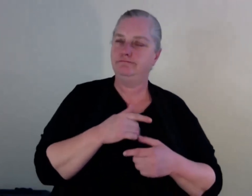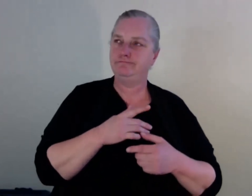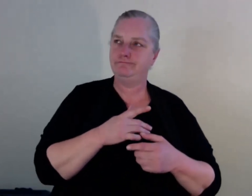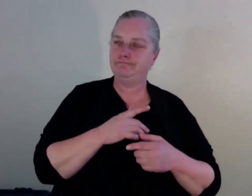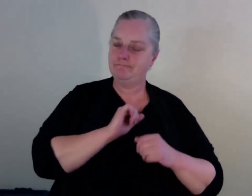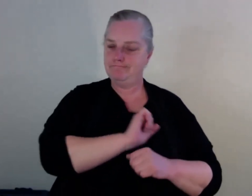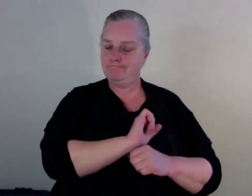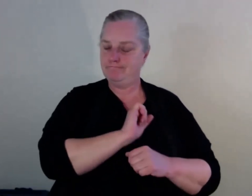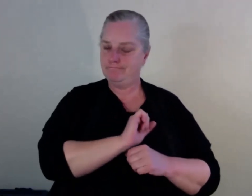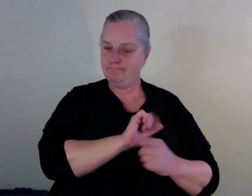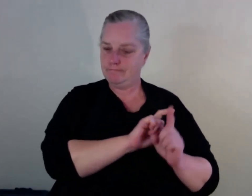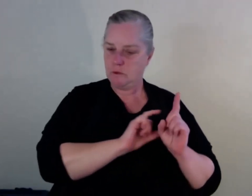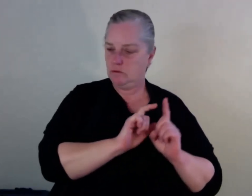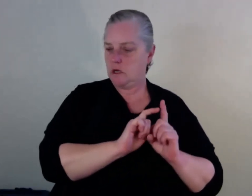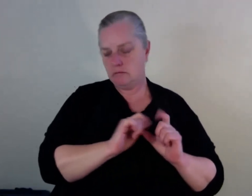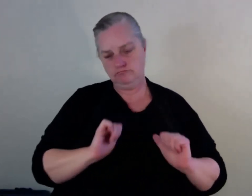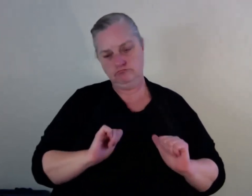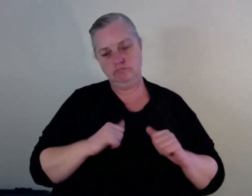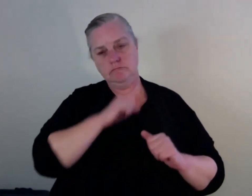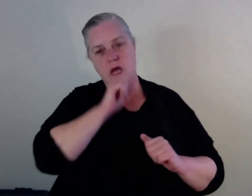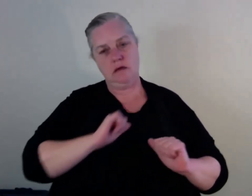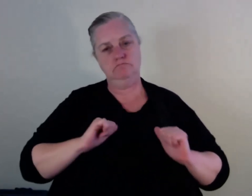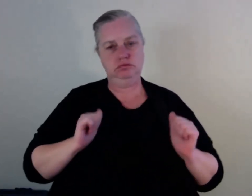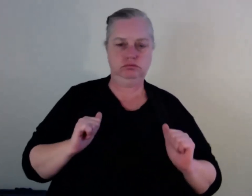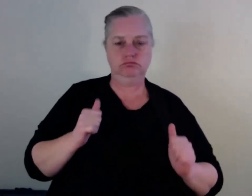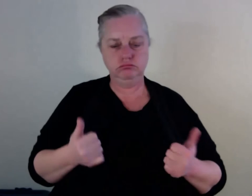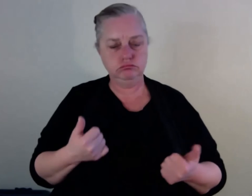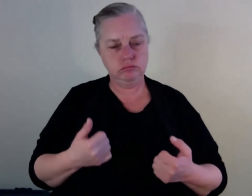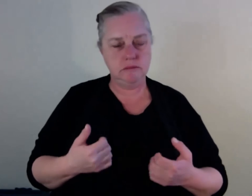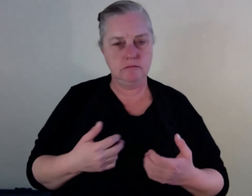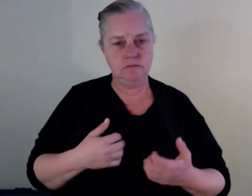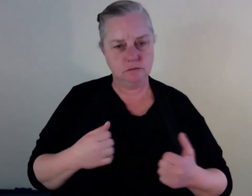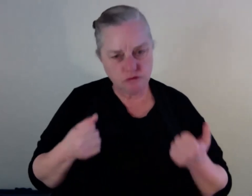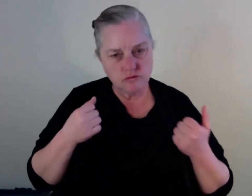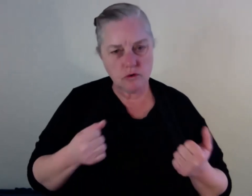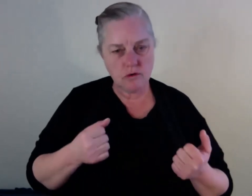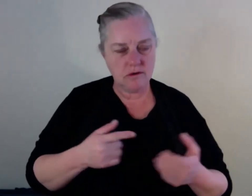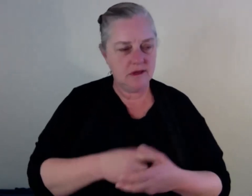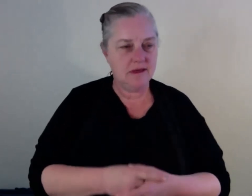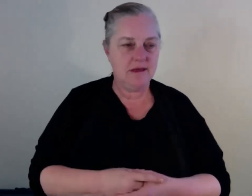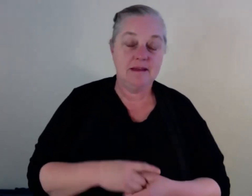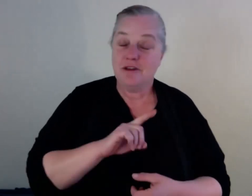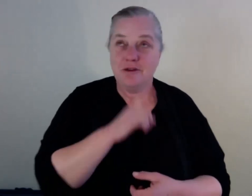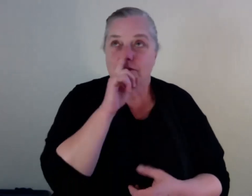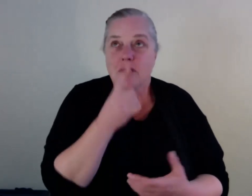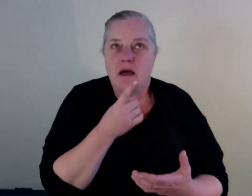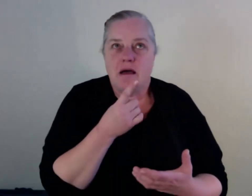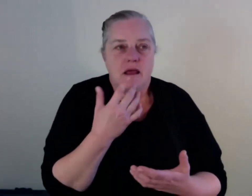having the conversation about support is part of the problem because there isn't really a safe space to have the conversation. So